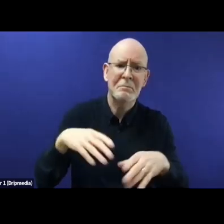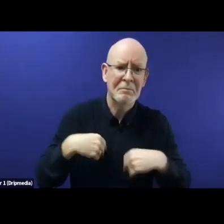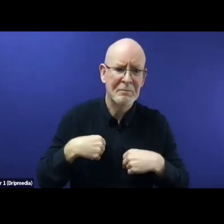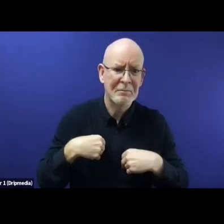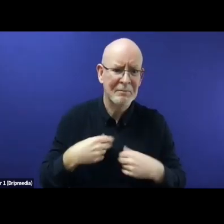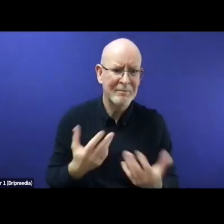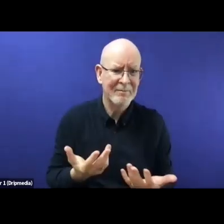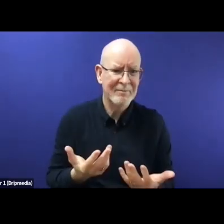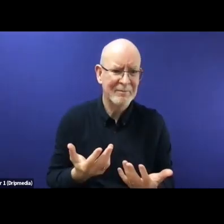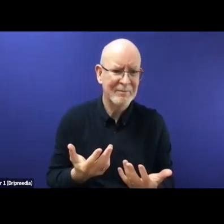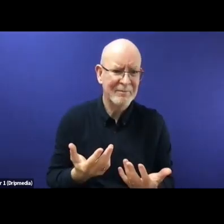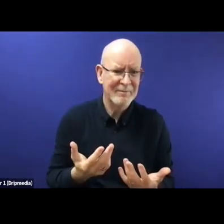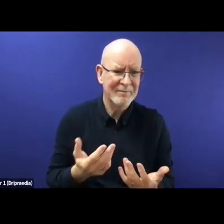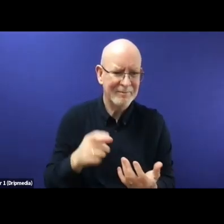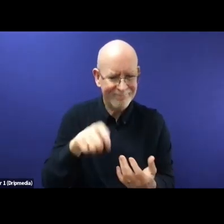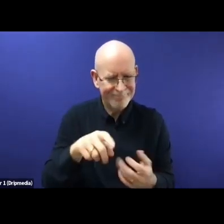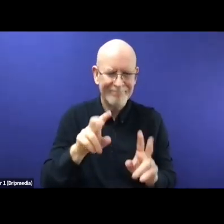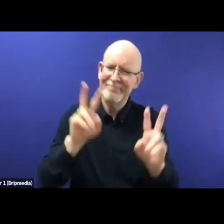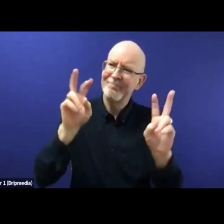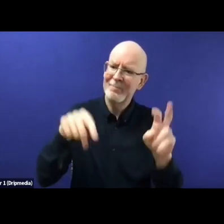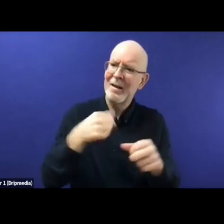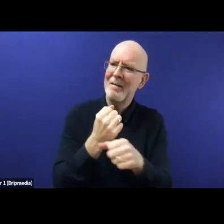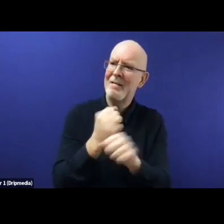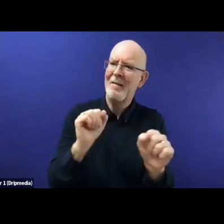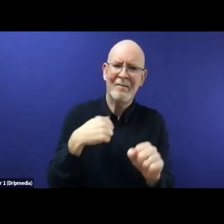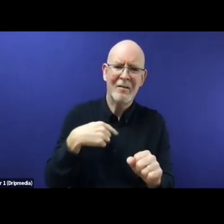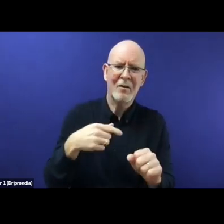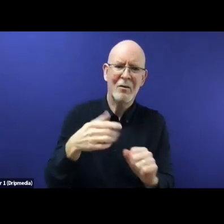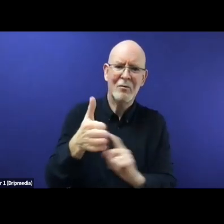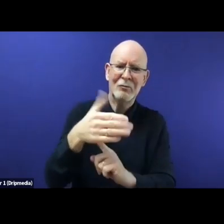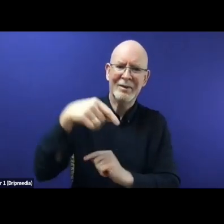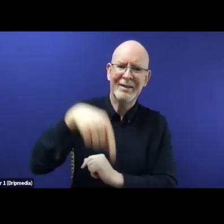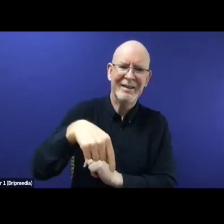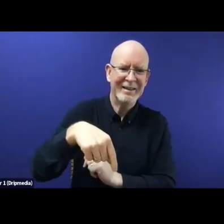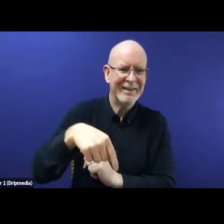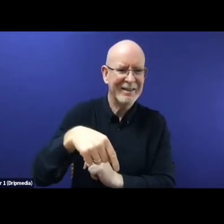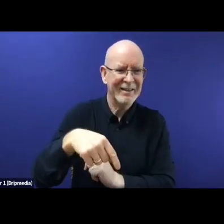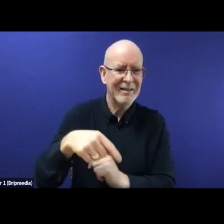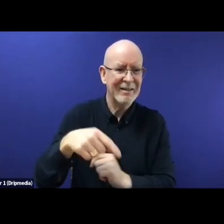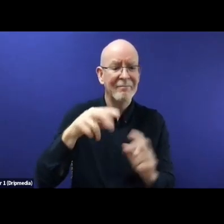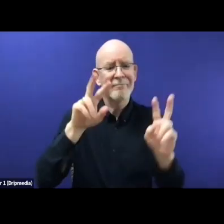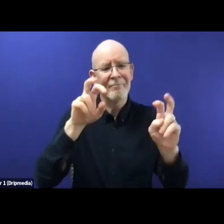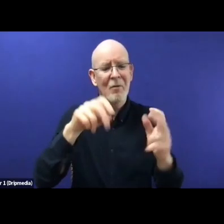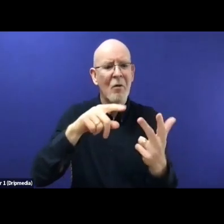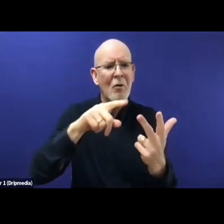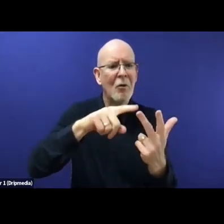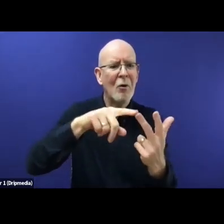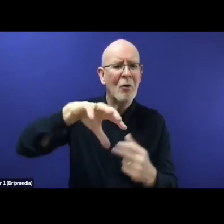widened or expanded under the legislative proposals. We already saw how it has been diluted